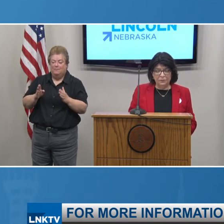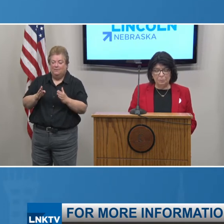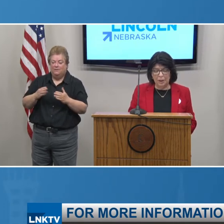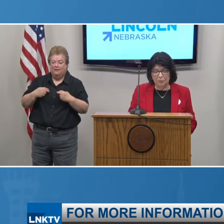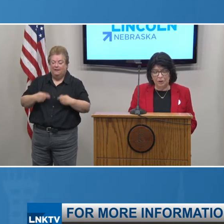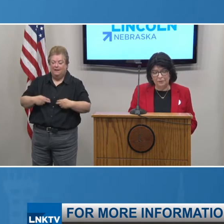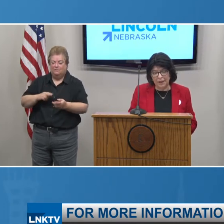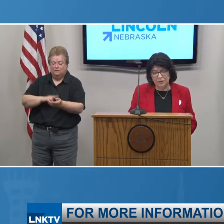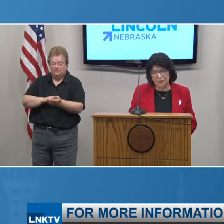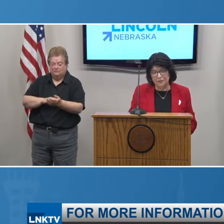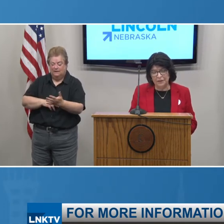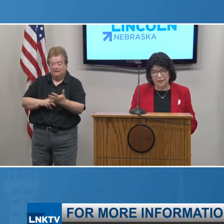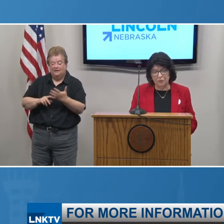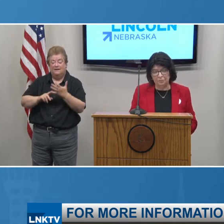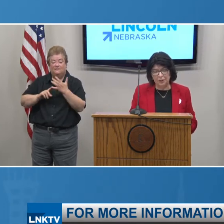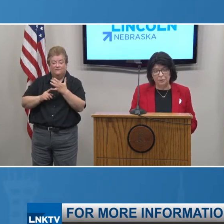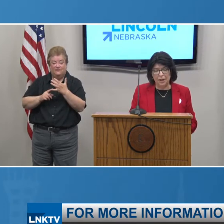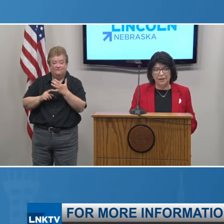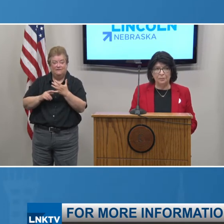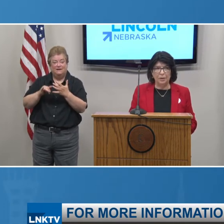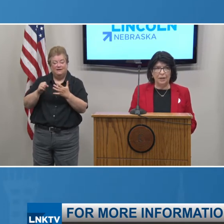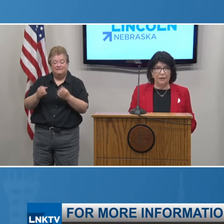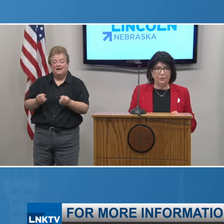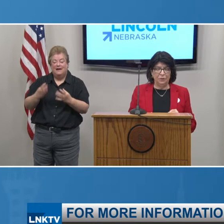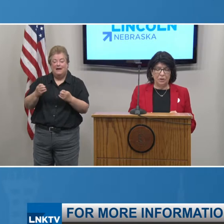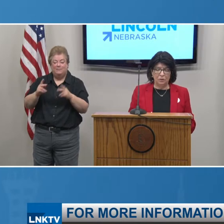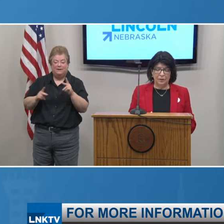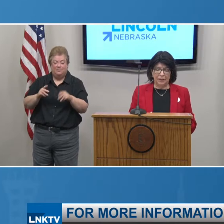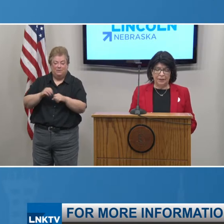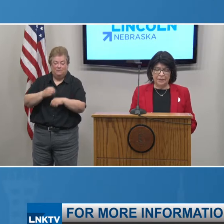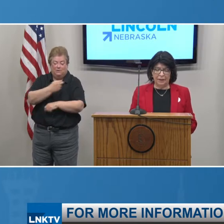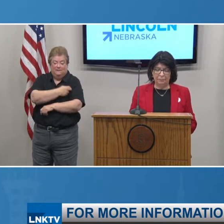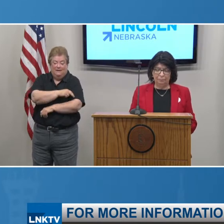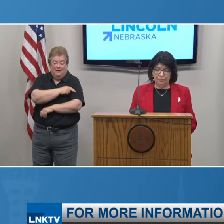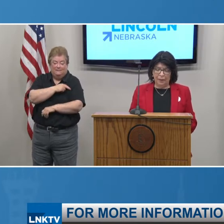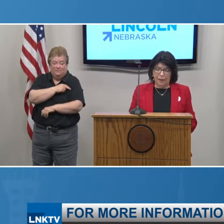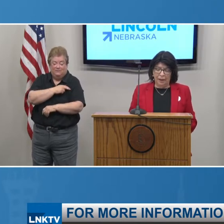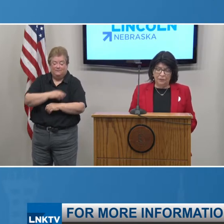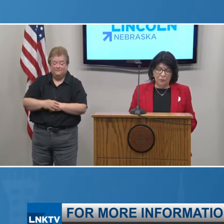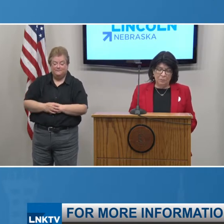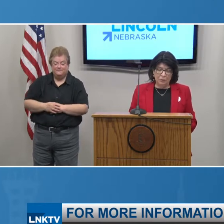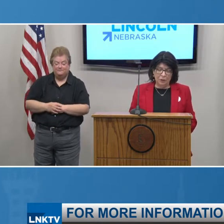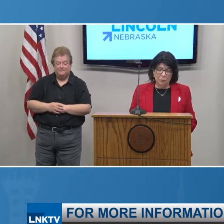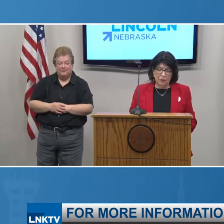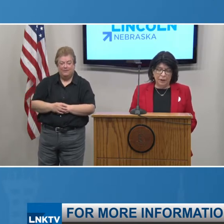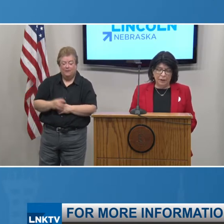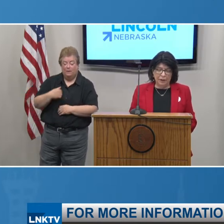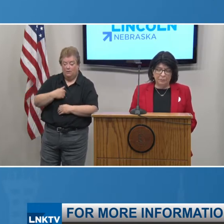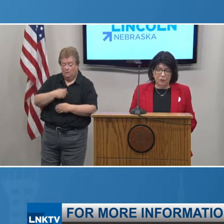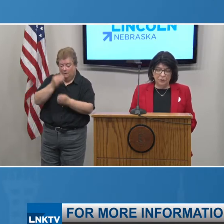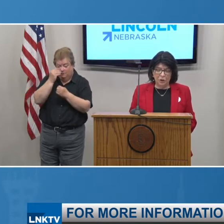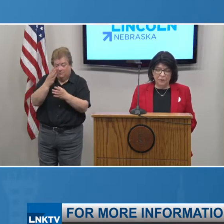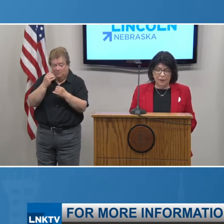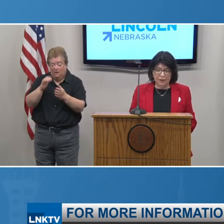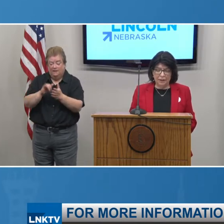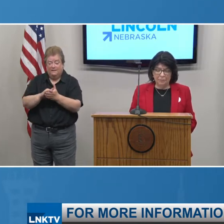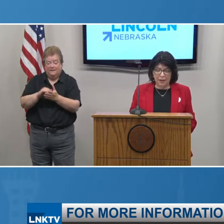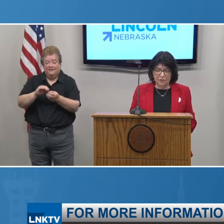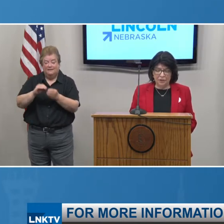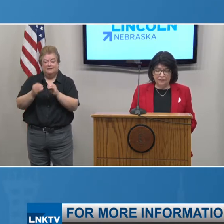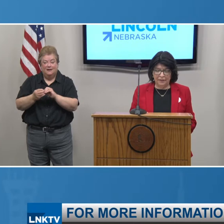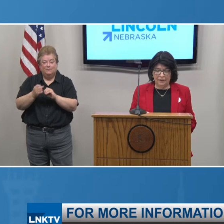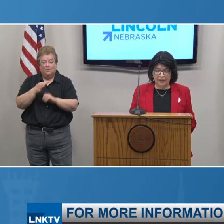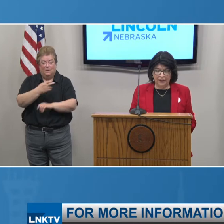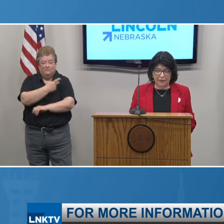The fifth primary factor is the number of people hospitalized for COVID-19. As we have been reporting, the number of COVID